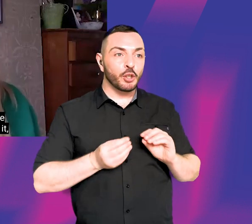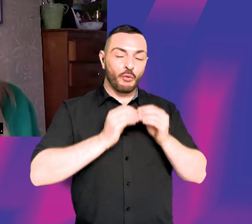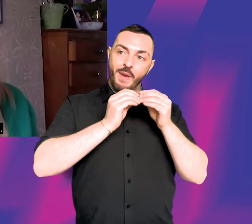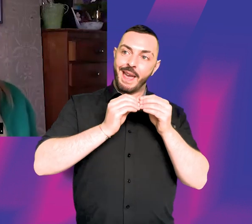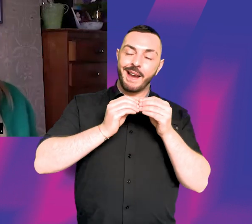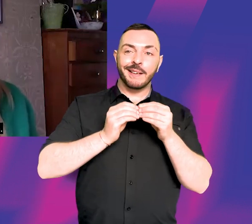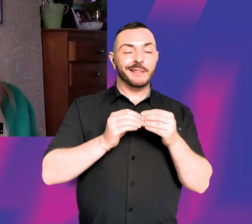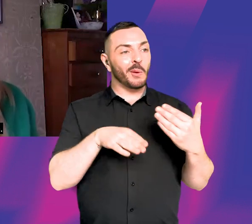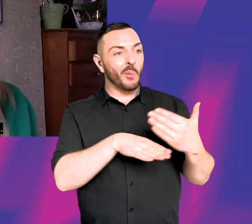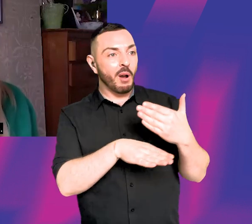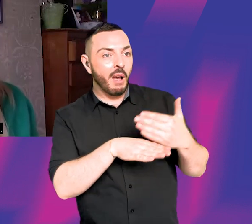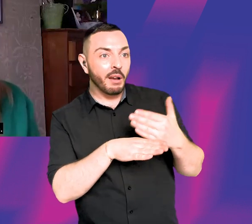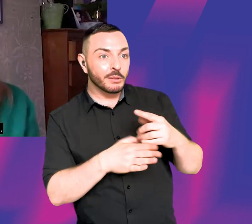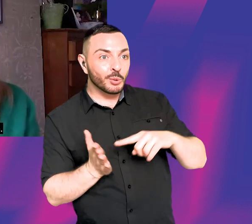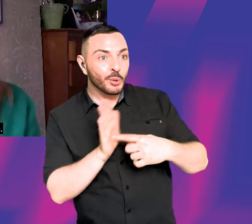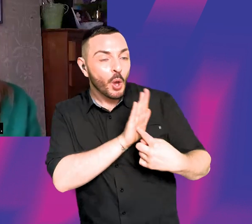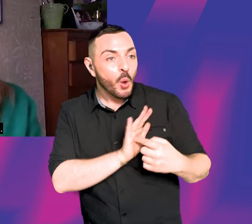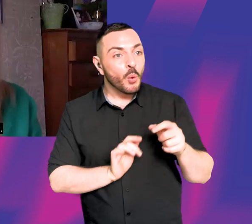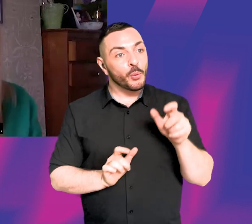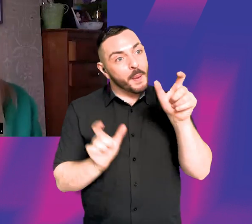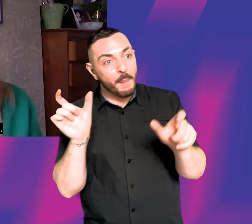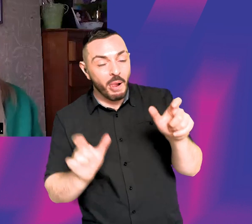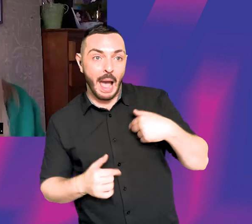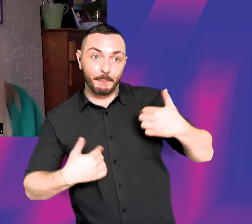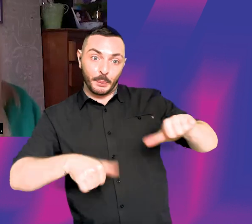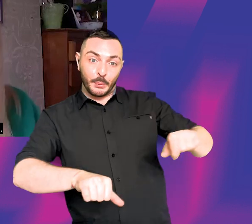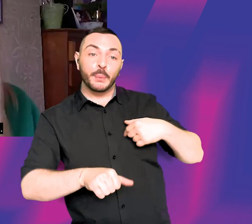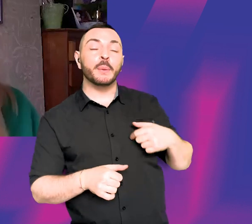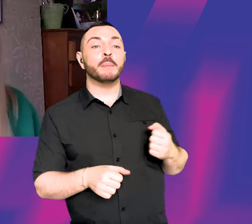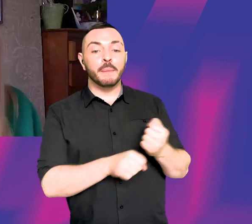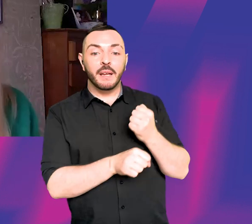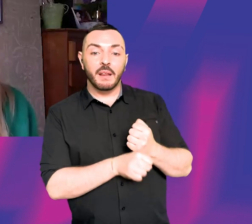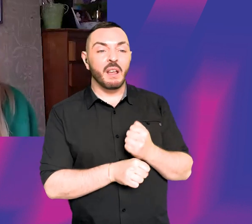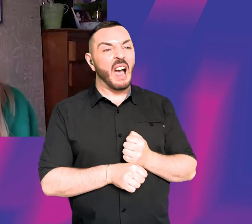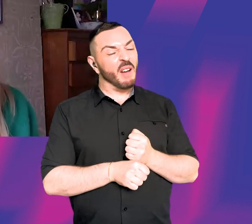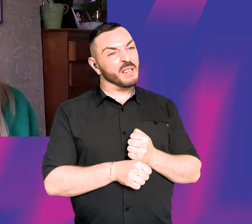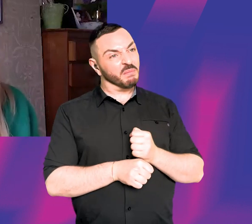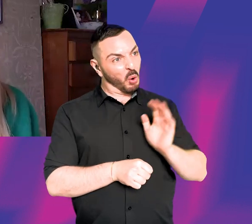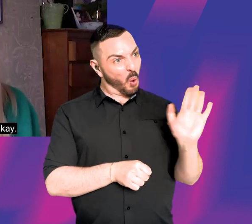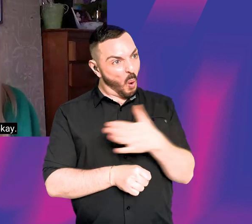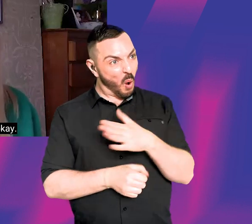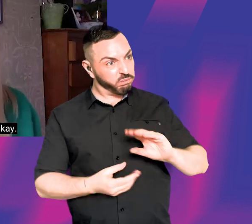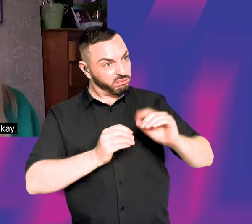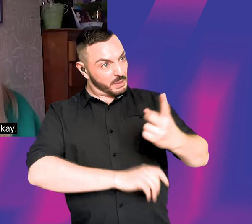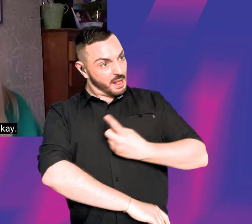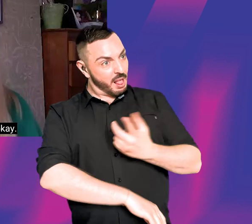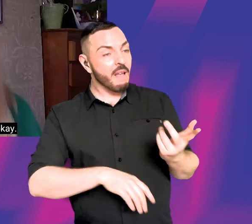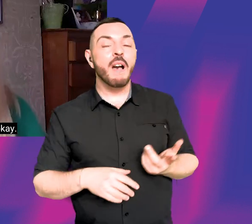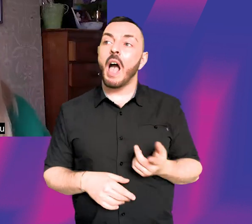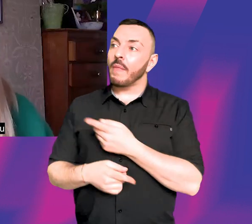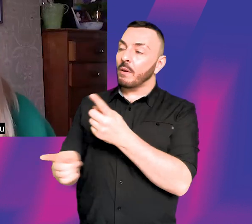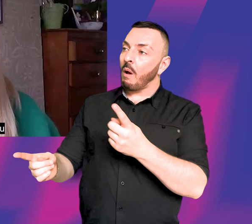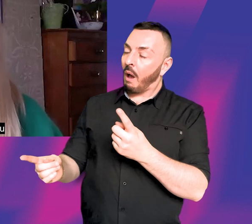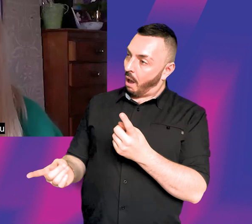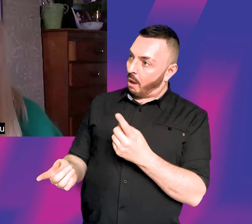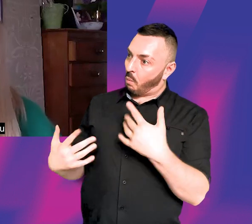at the end of it, like a show show to people and say, like, I made that top, middle and bottom, I made the whole thing myself. And that was enough to make people go, okay,